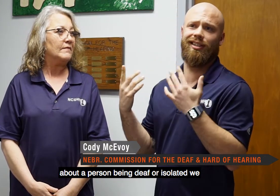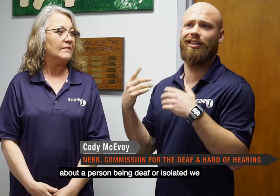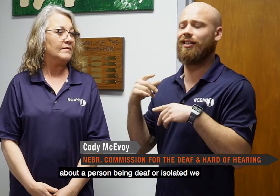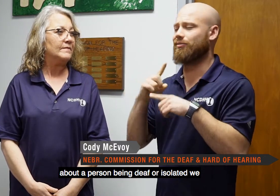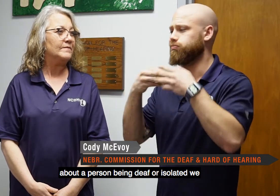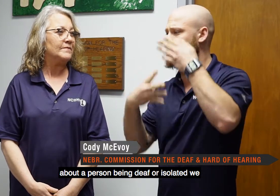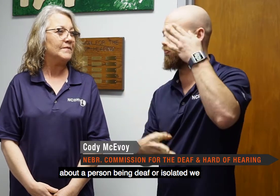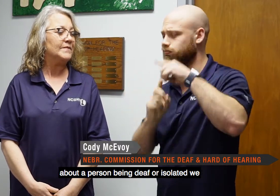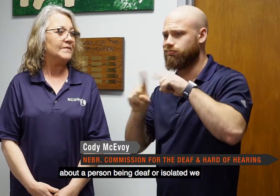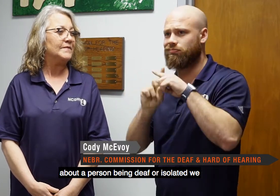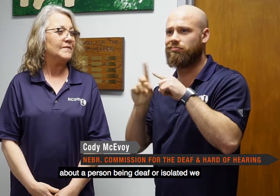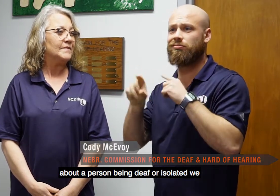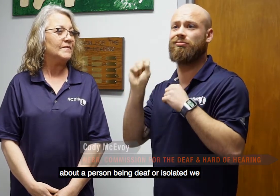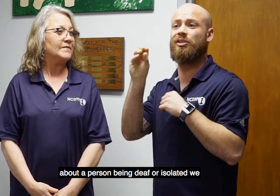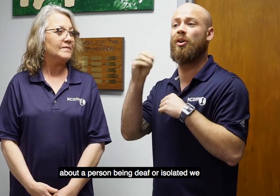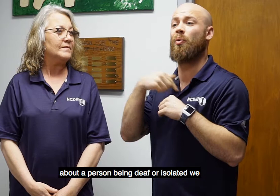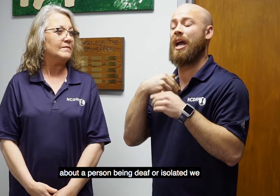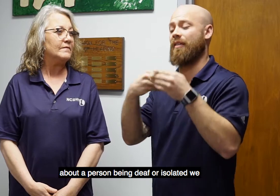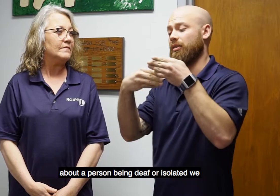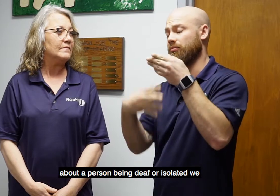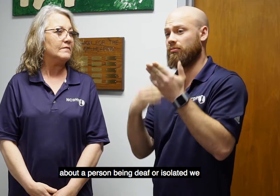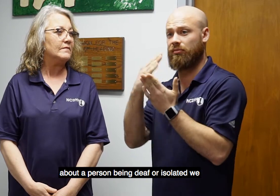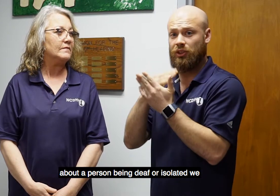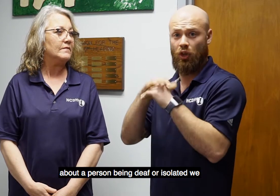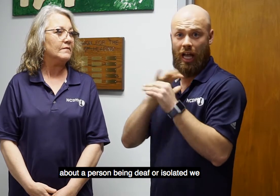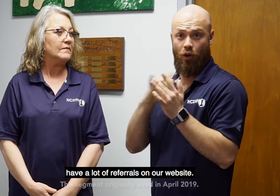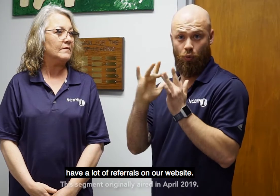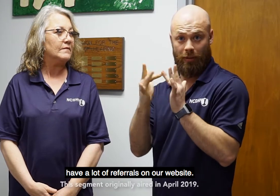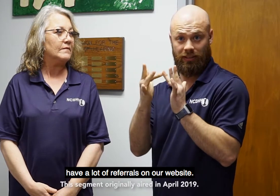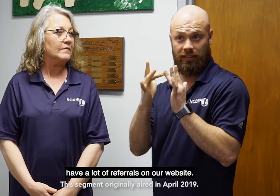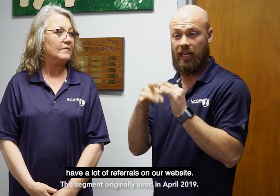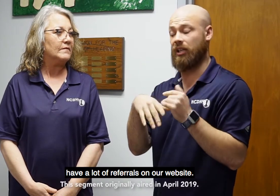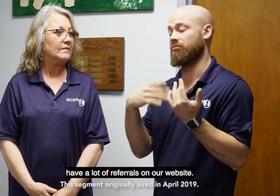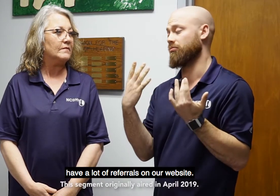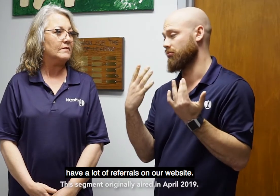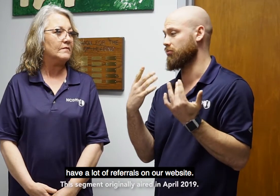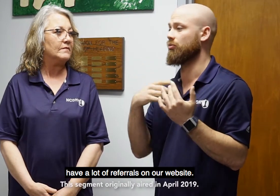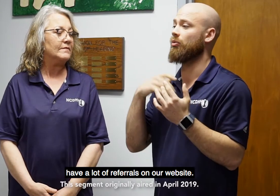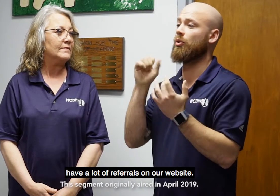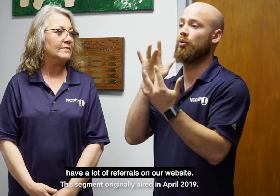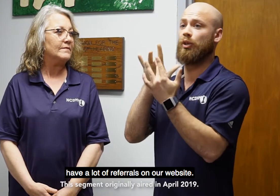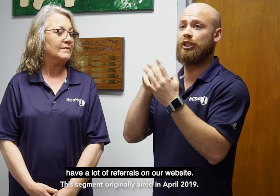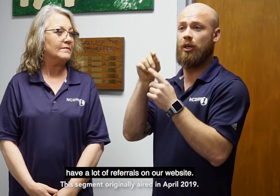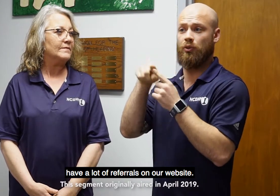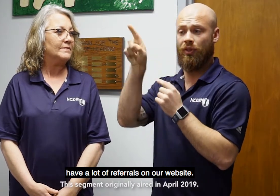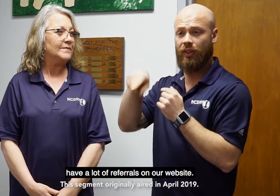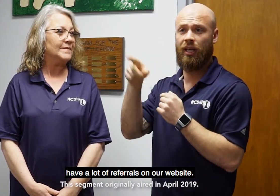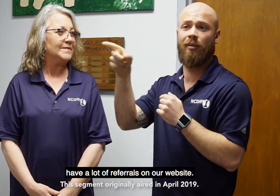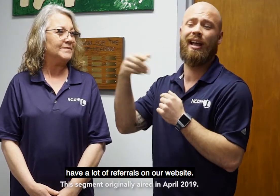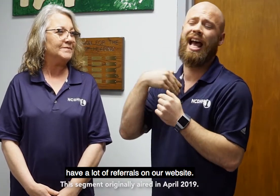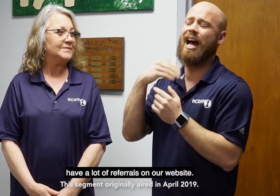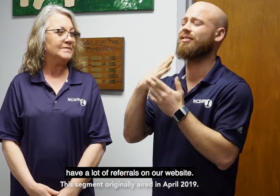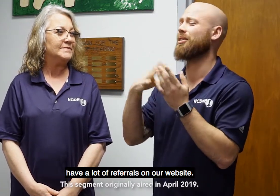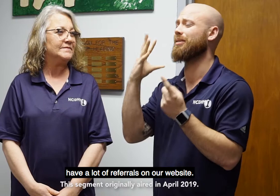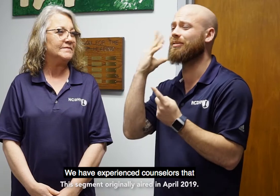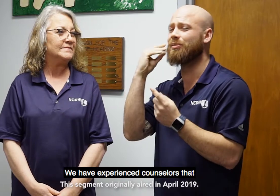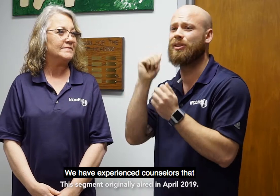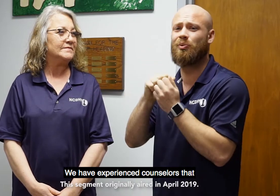being deaf or isolated. We have a lot of referrals on our website. We have